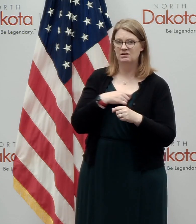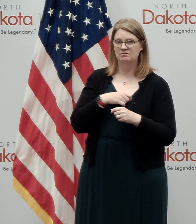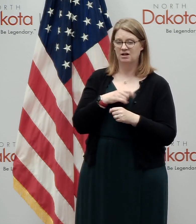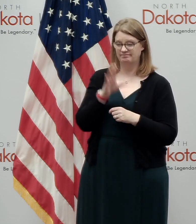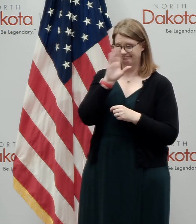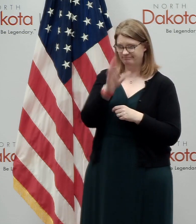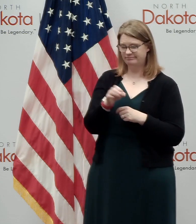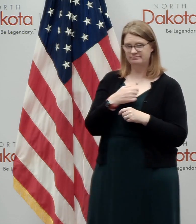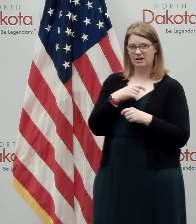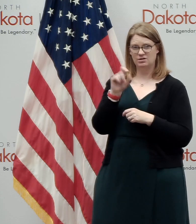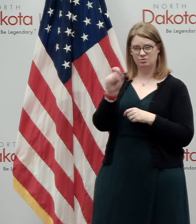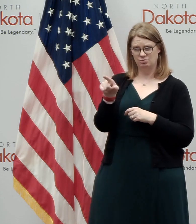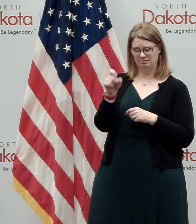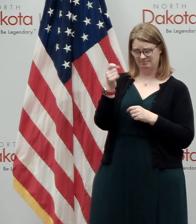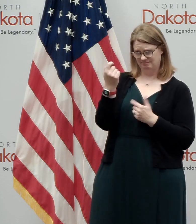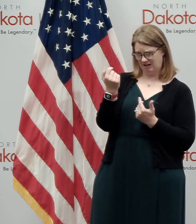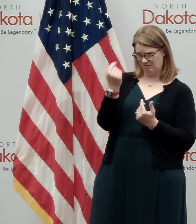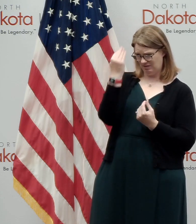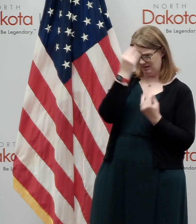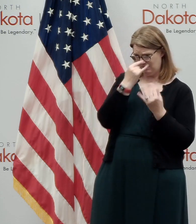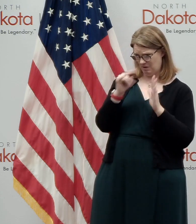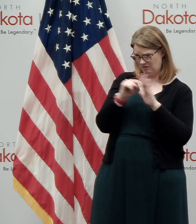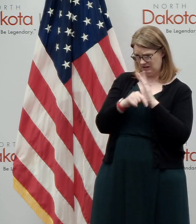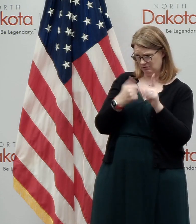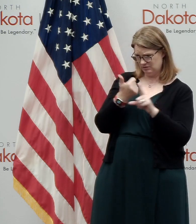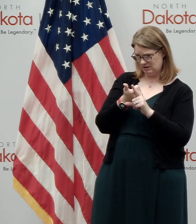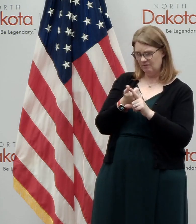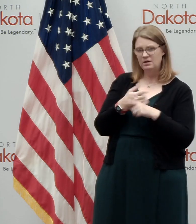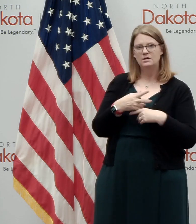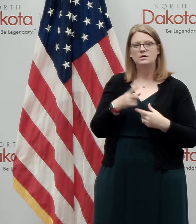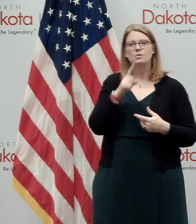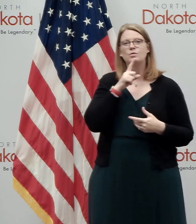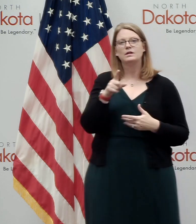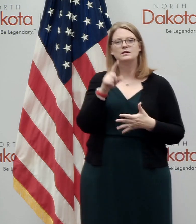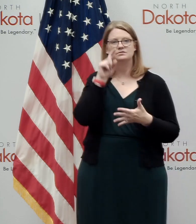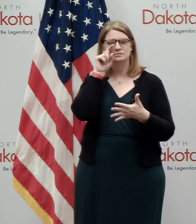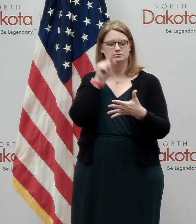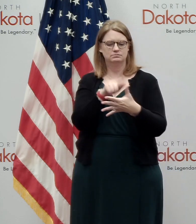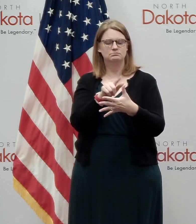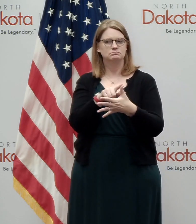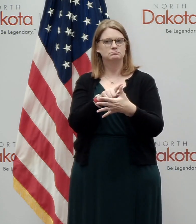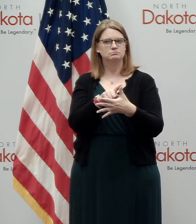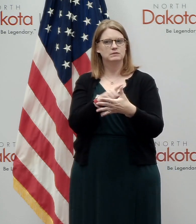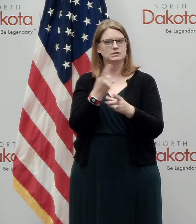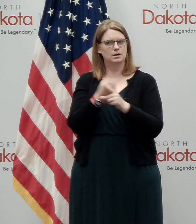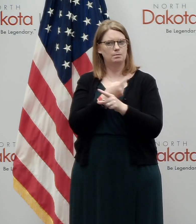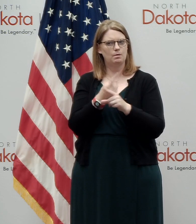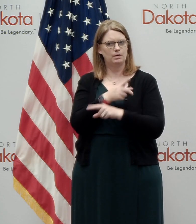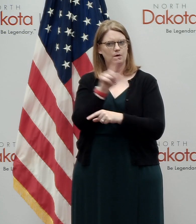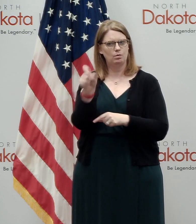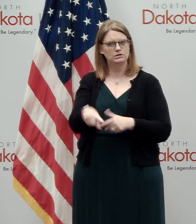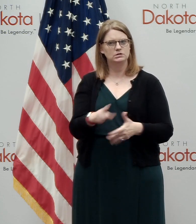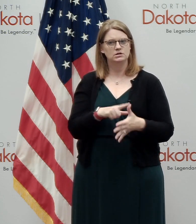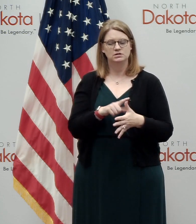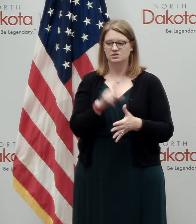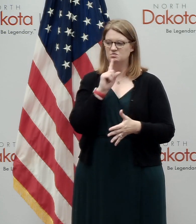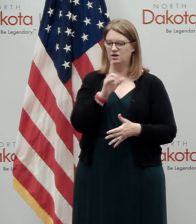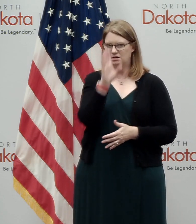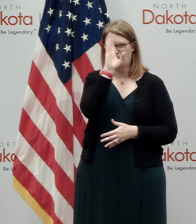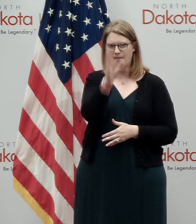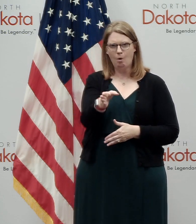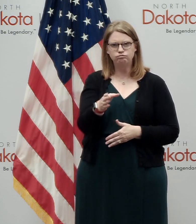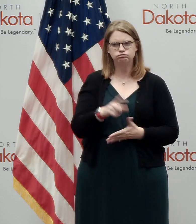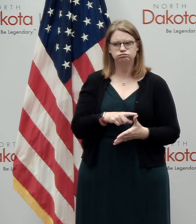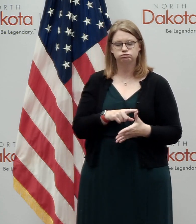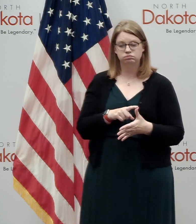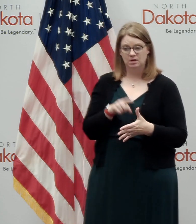suicide? Uh, all of the professionals in this space say this is absolutely the right question to just get it out on the table and,